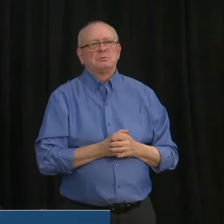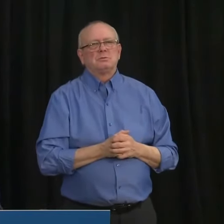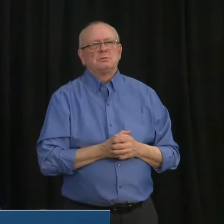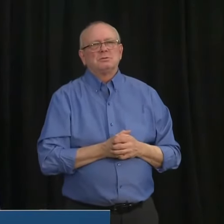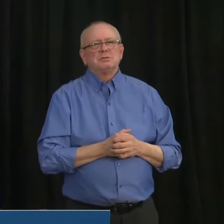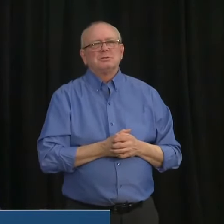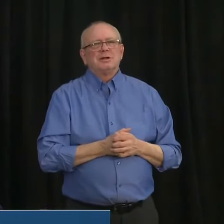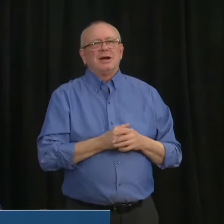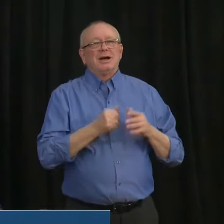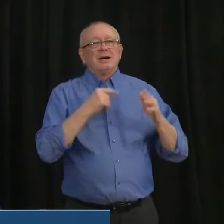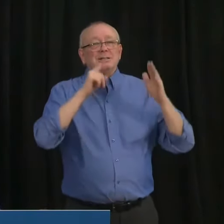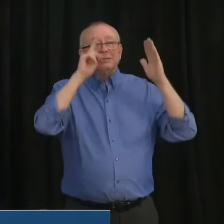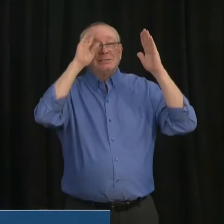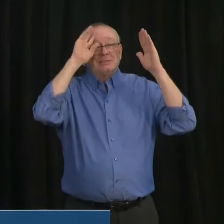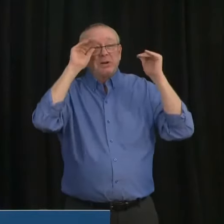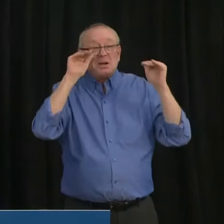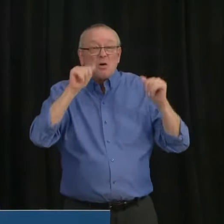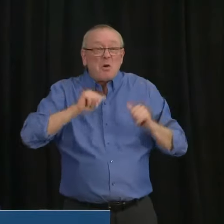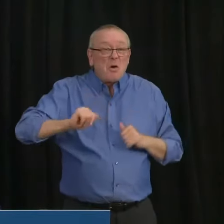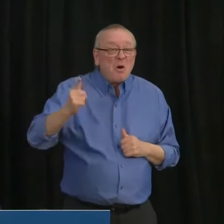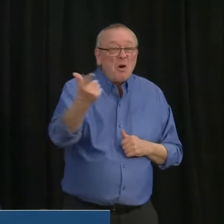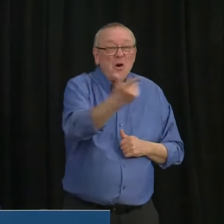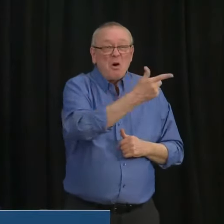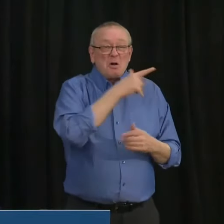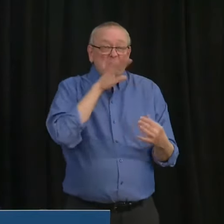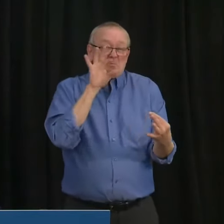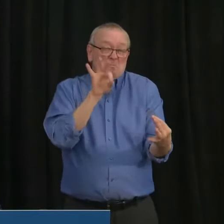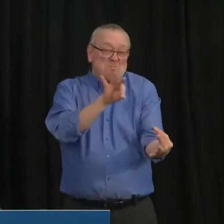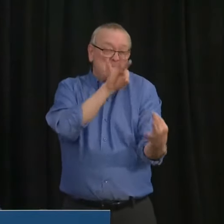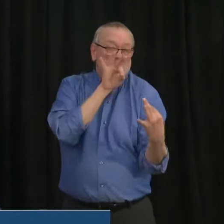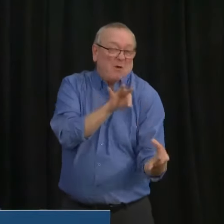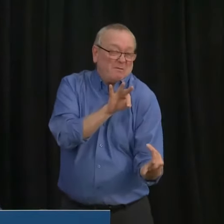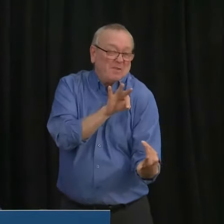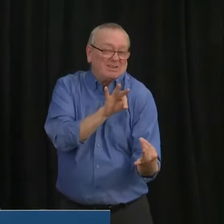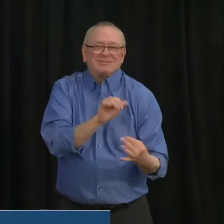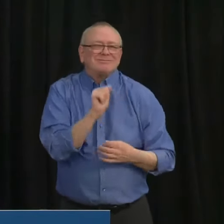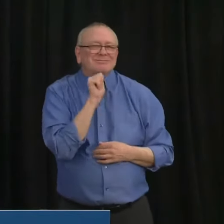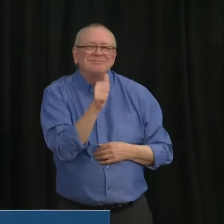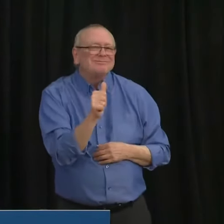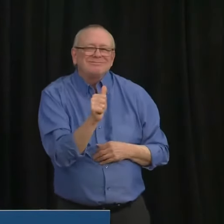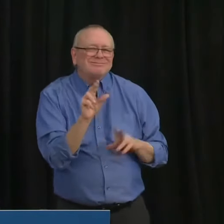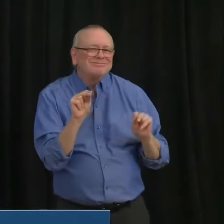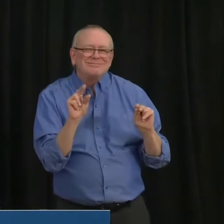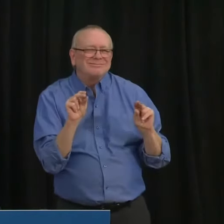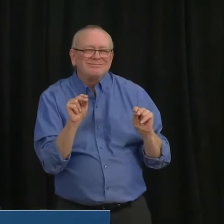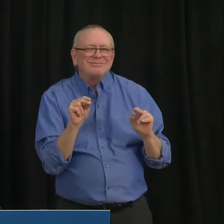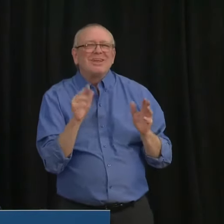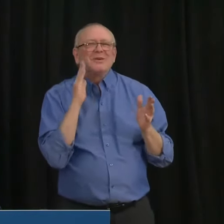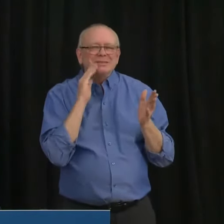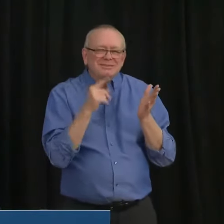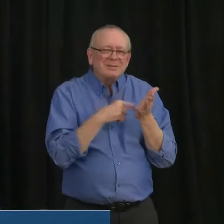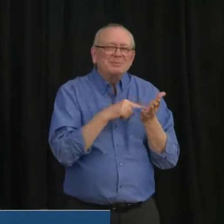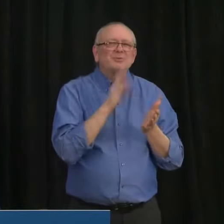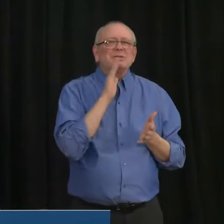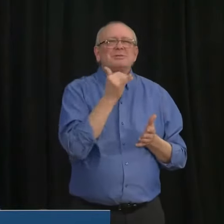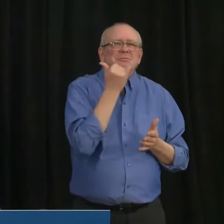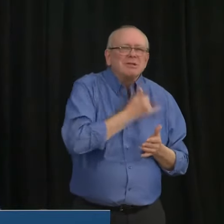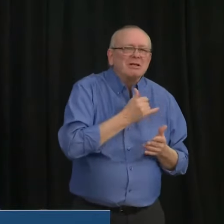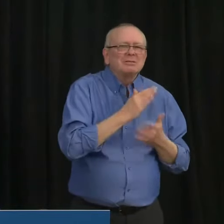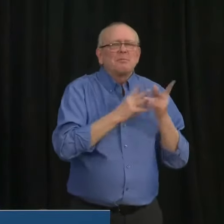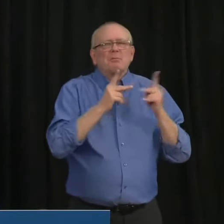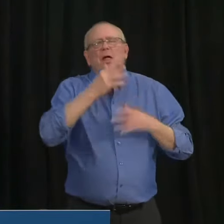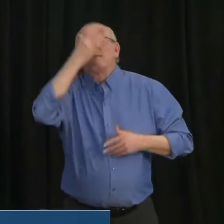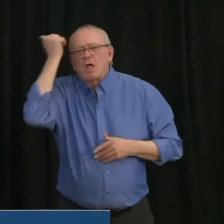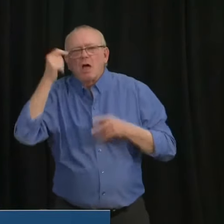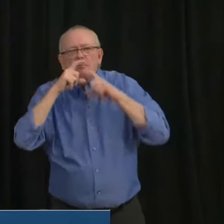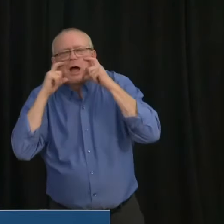in their kind of COVID performance here. Everybody's going to slip up from that from time to time, uh, not follow all